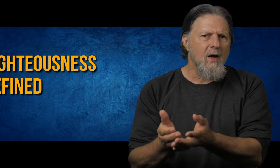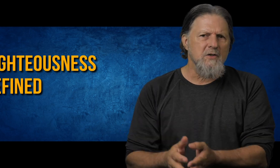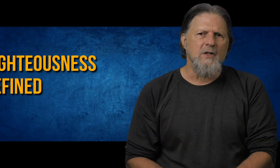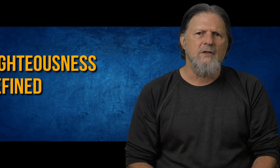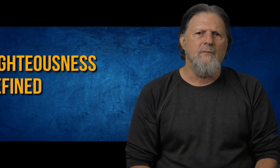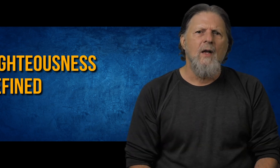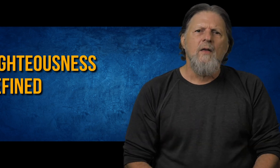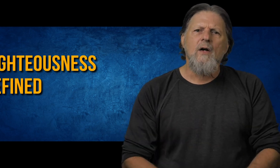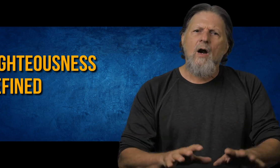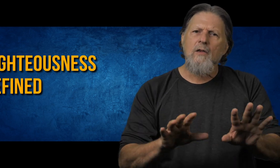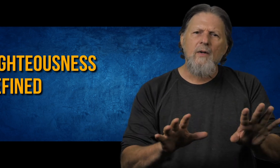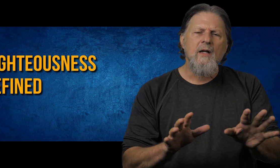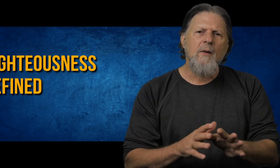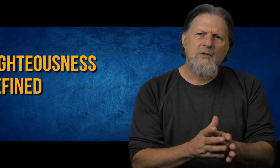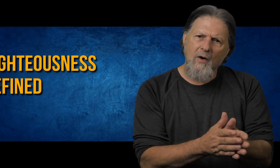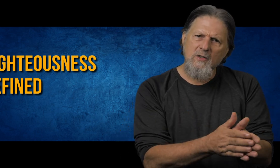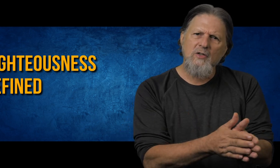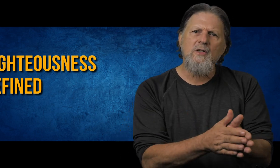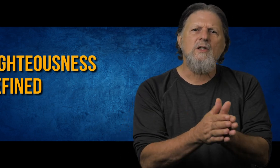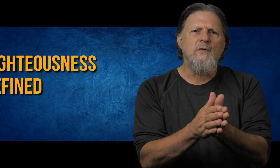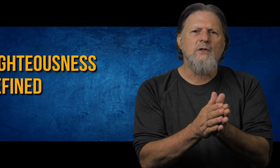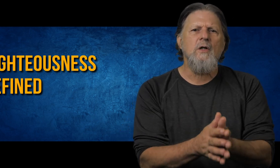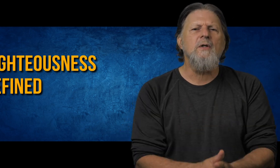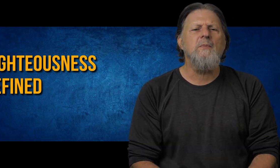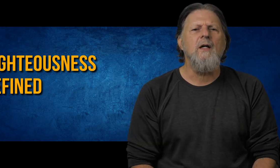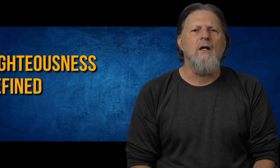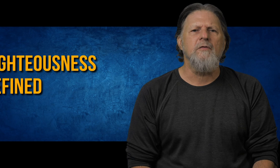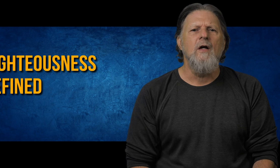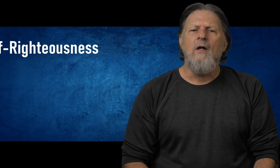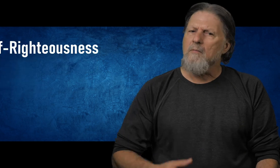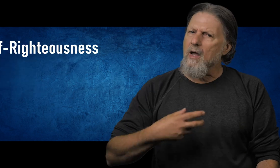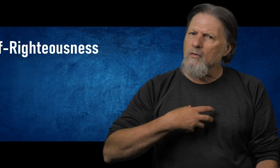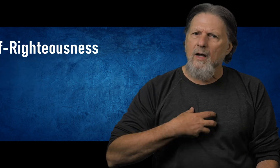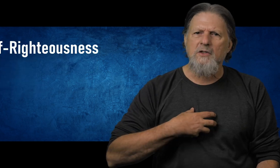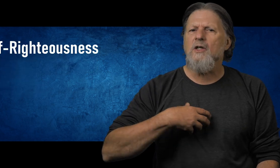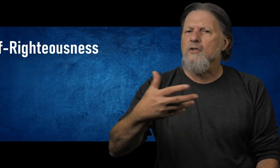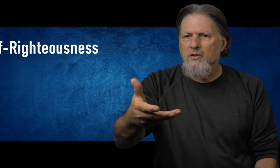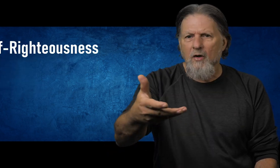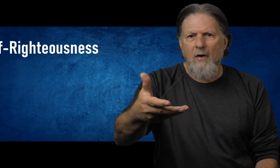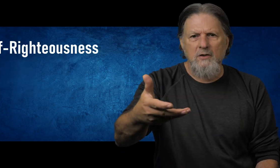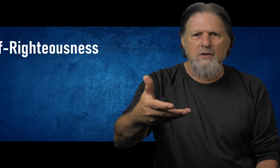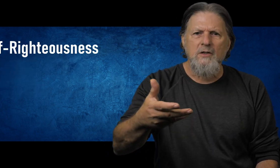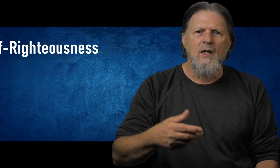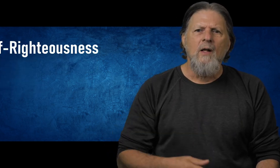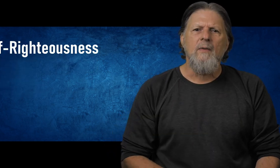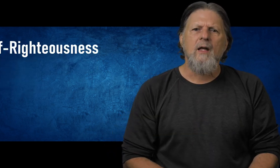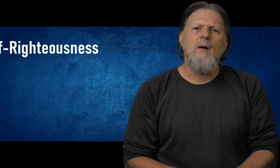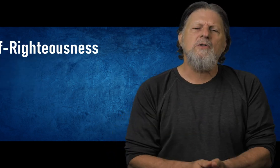righteousness. There are three types of righteousness this verse could be speaking of. My own righteousness or self-righteousness that comes